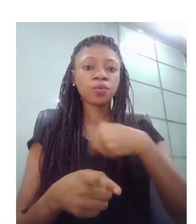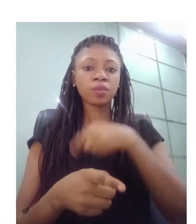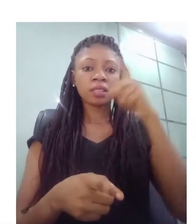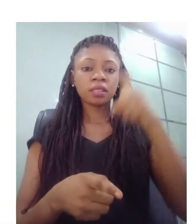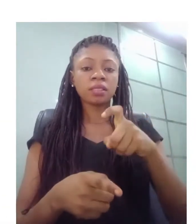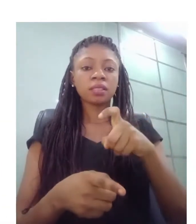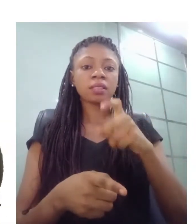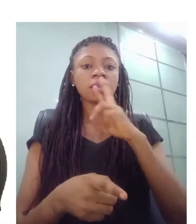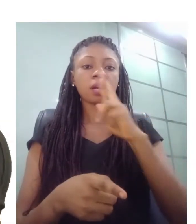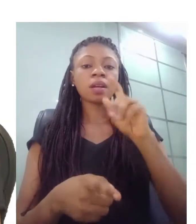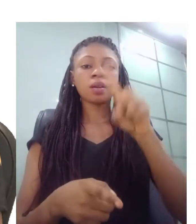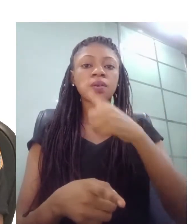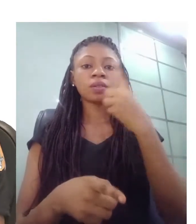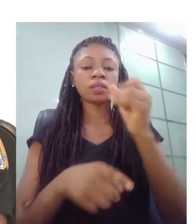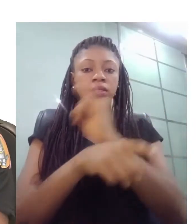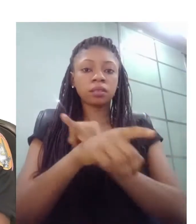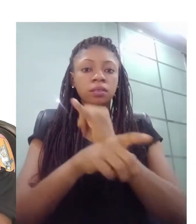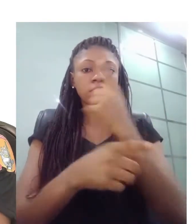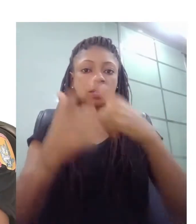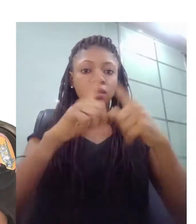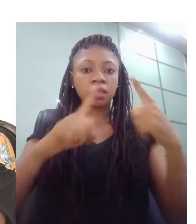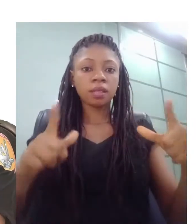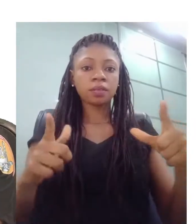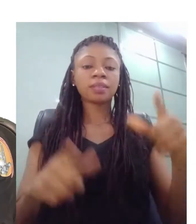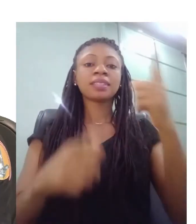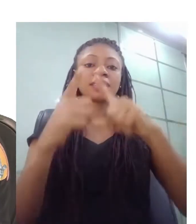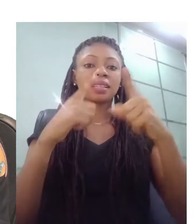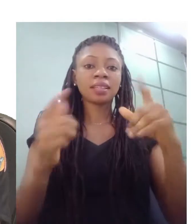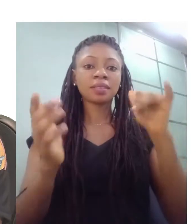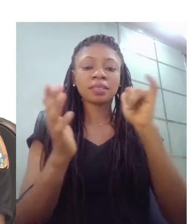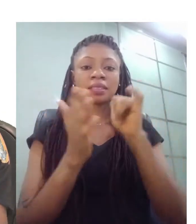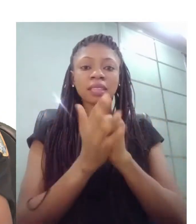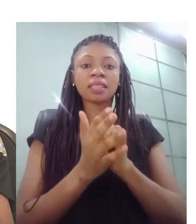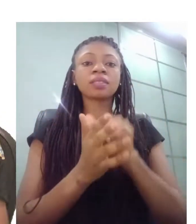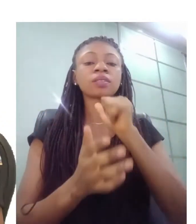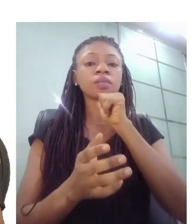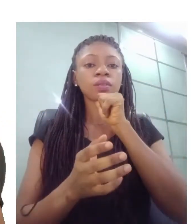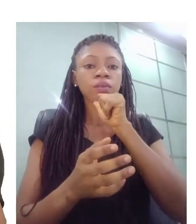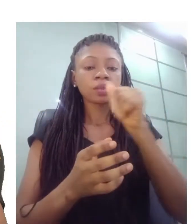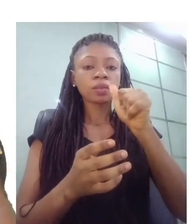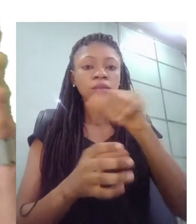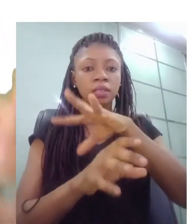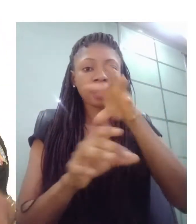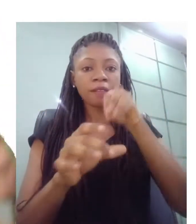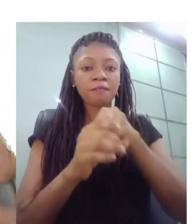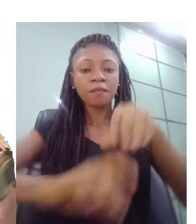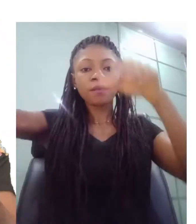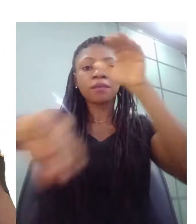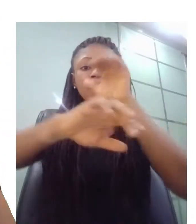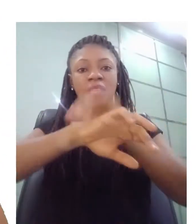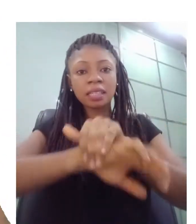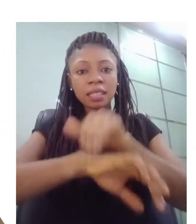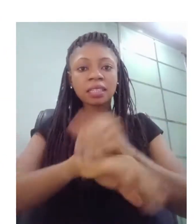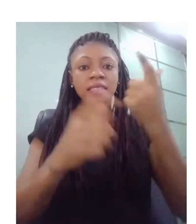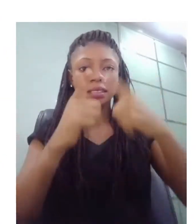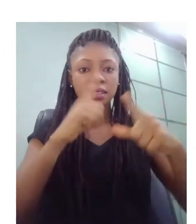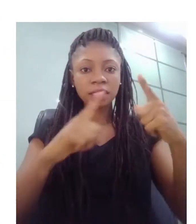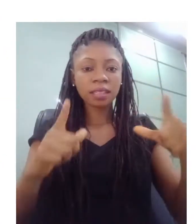have no adulteration of either english signing or anything that is foreign to that indigenous deaf